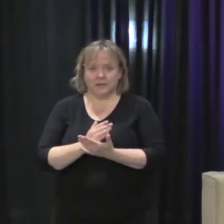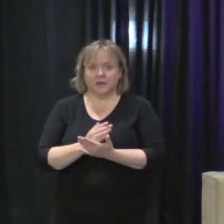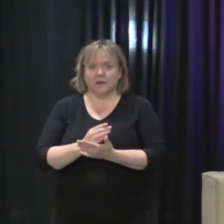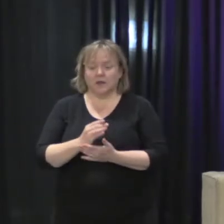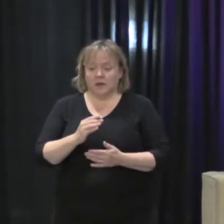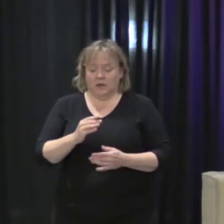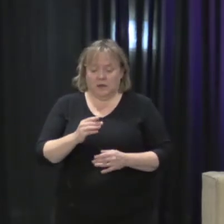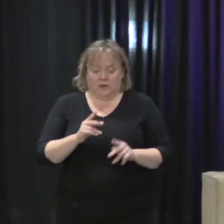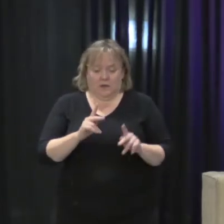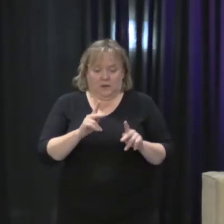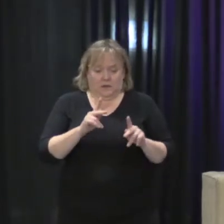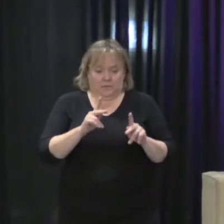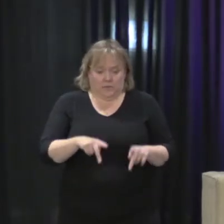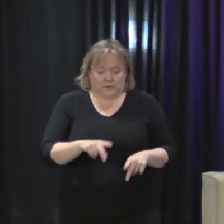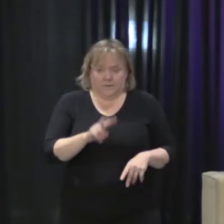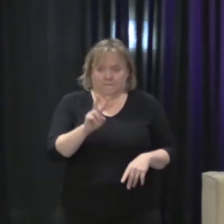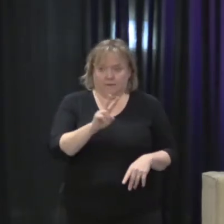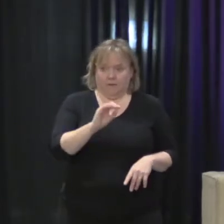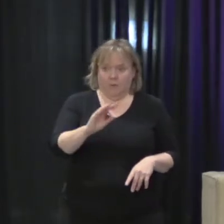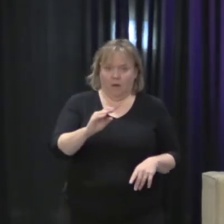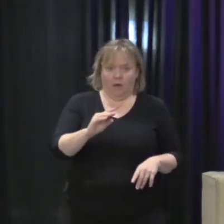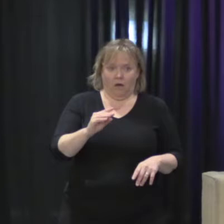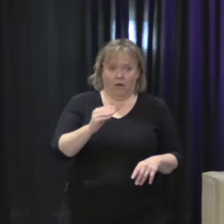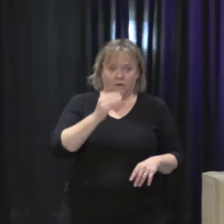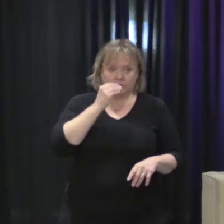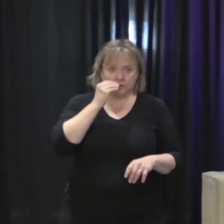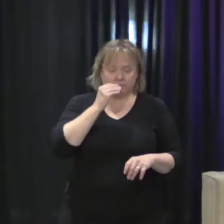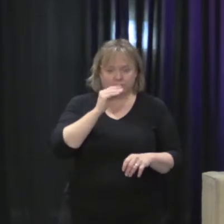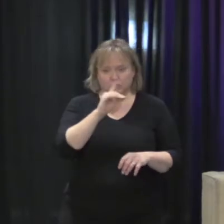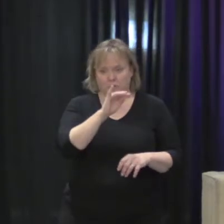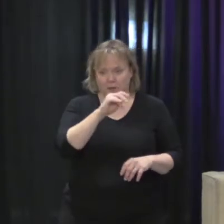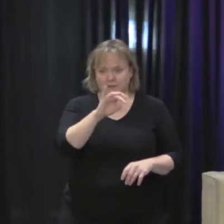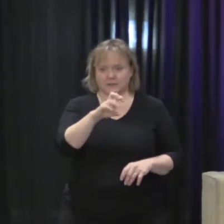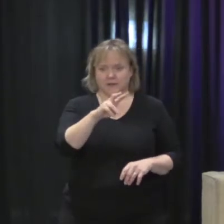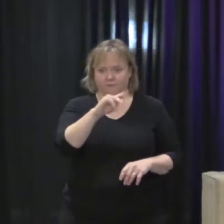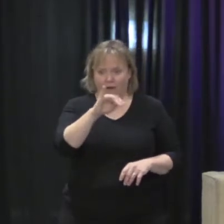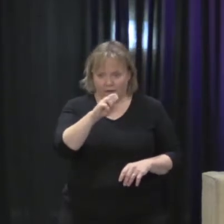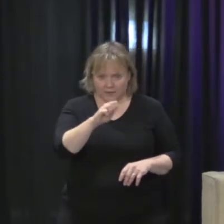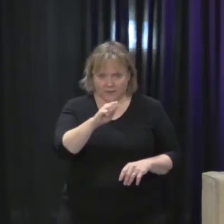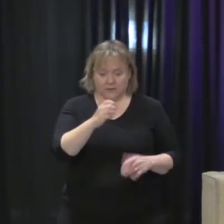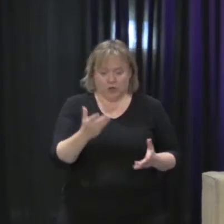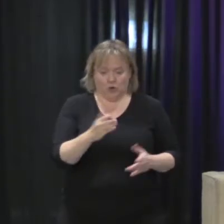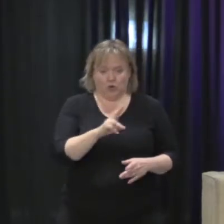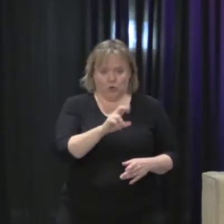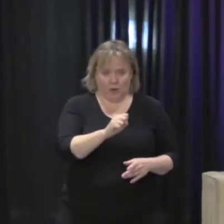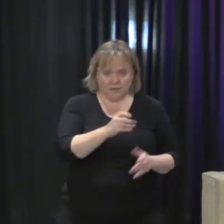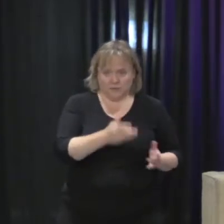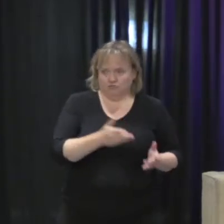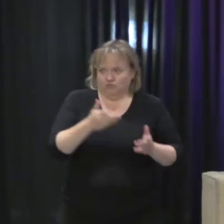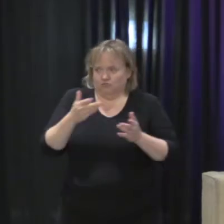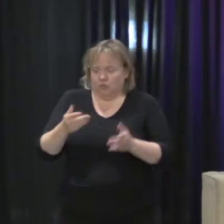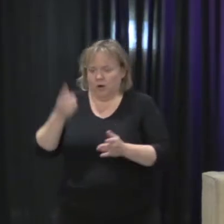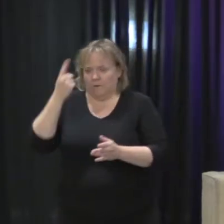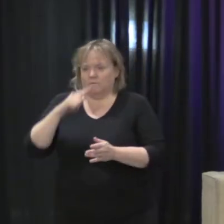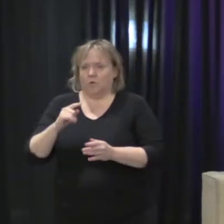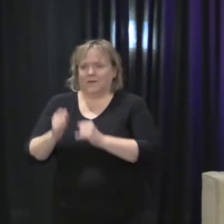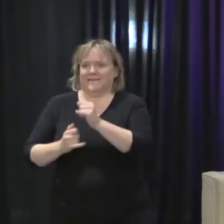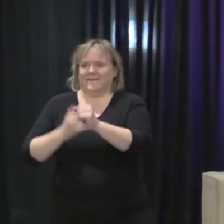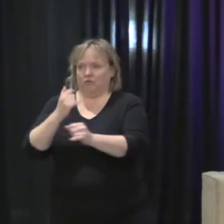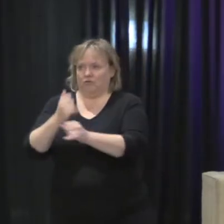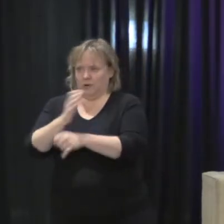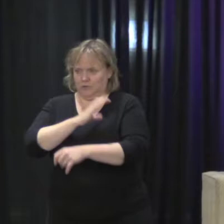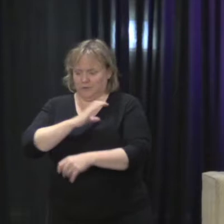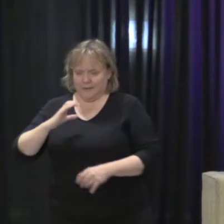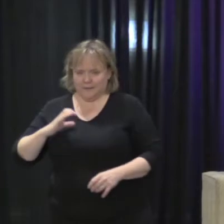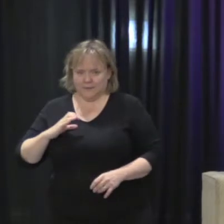a domestic violence victim against the United States. I'll be sharing more tonight when I have the